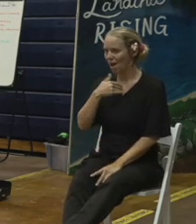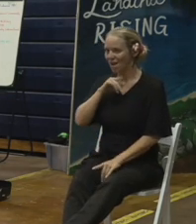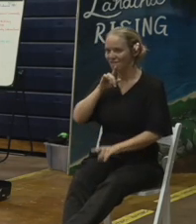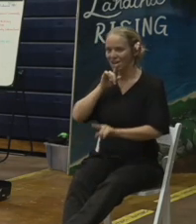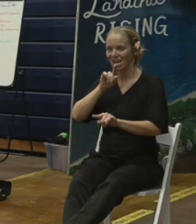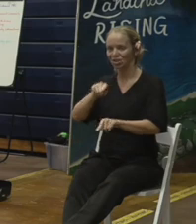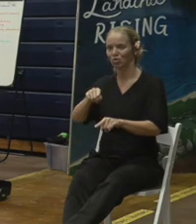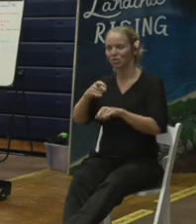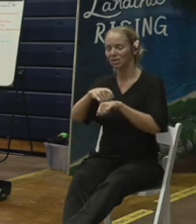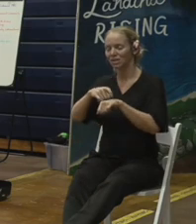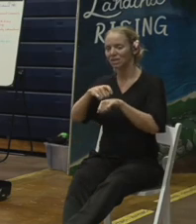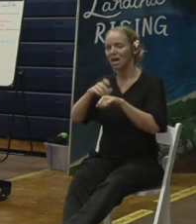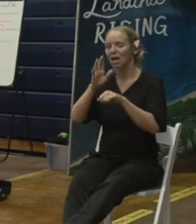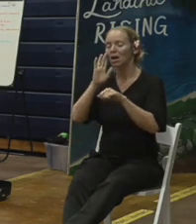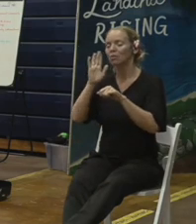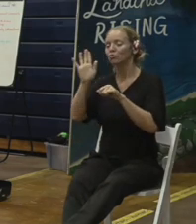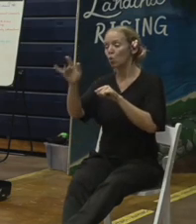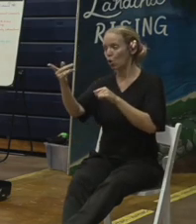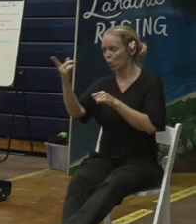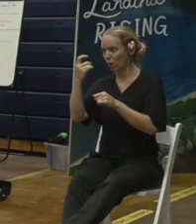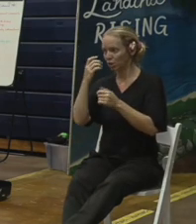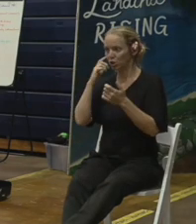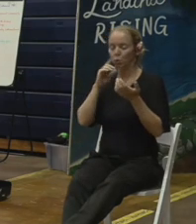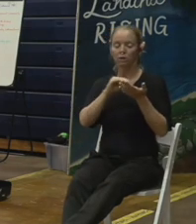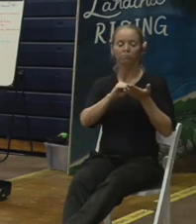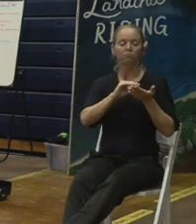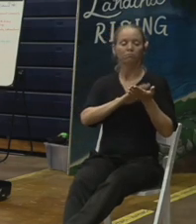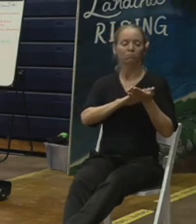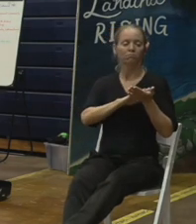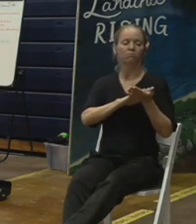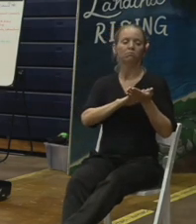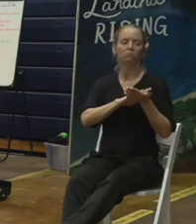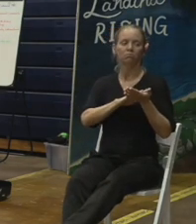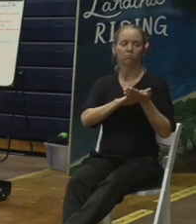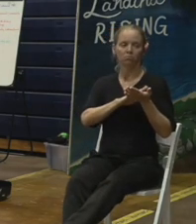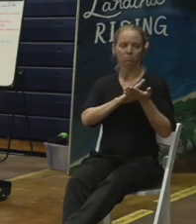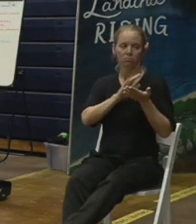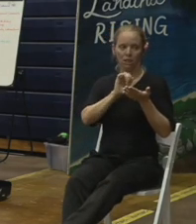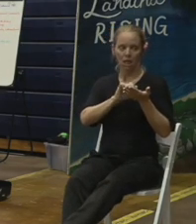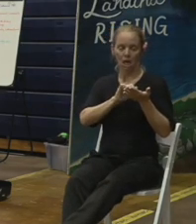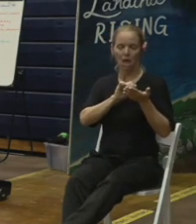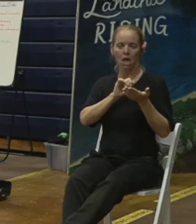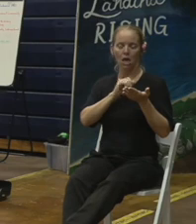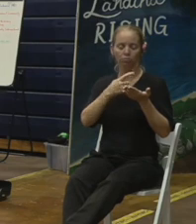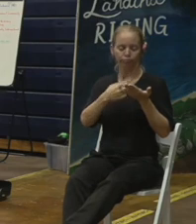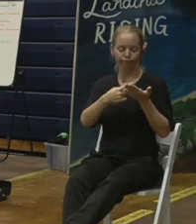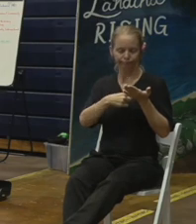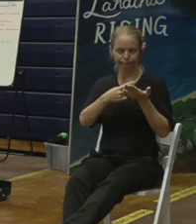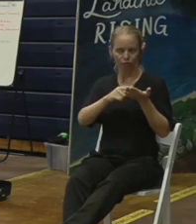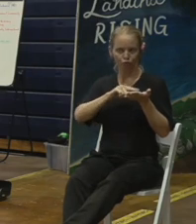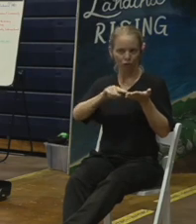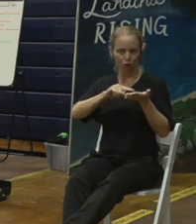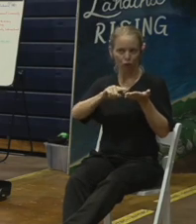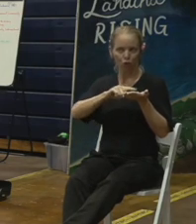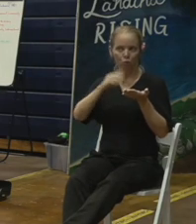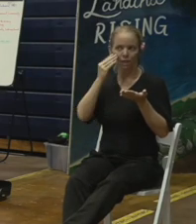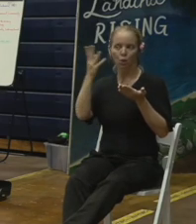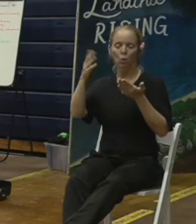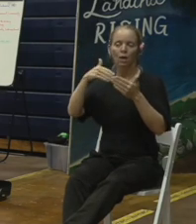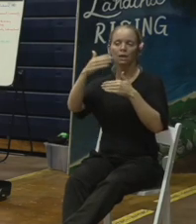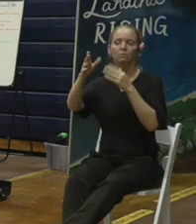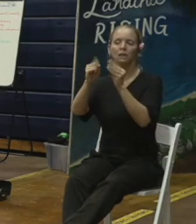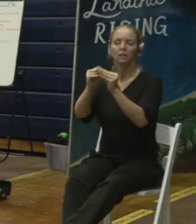take that question and we'll look to put that information out at a future public meeting or directly to those that need to know okay thank you